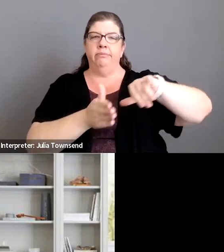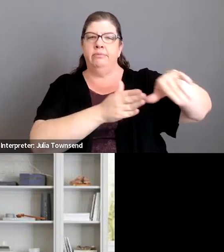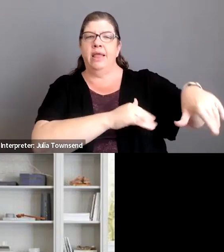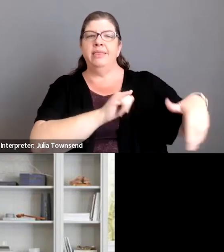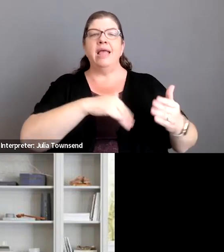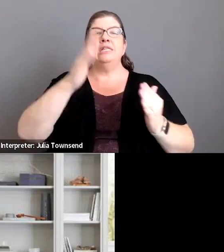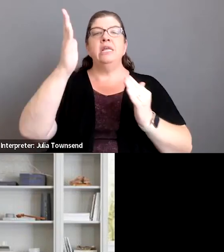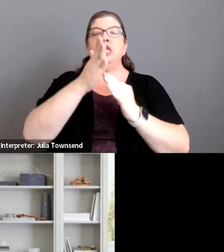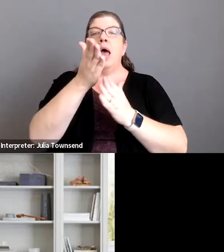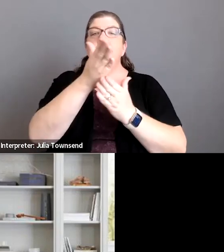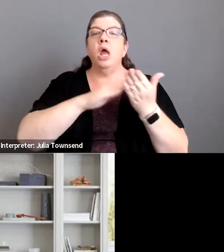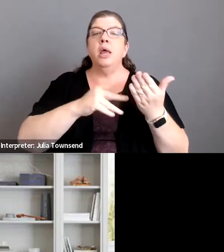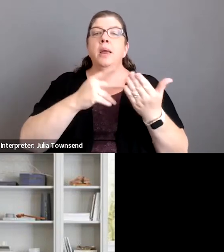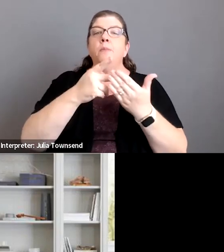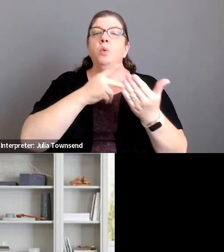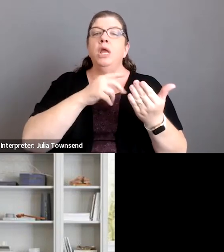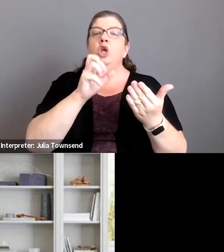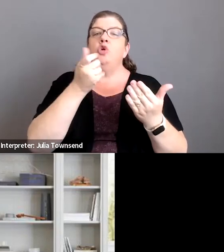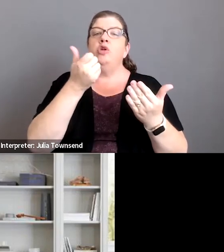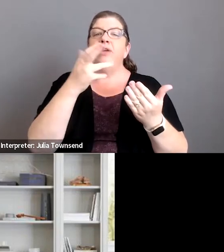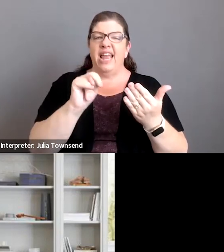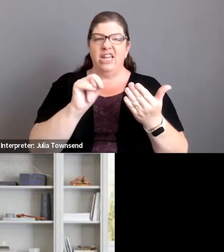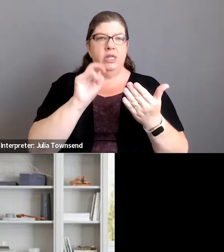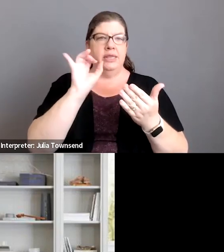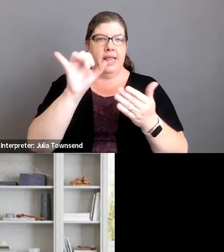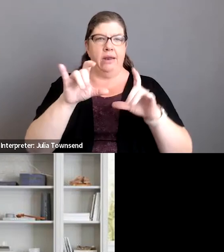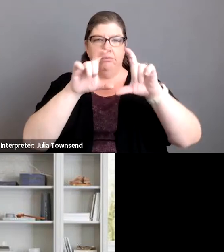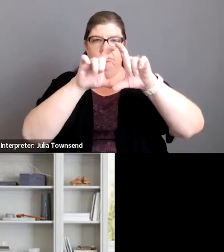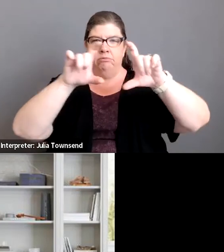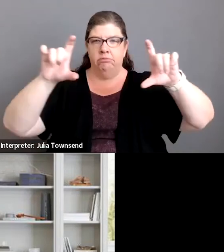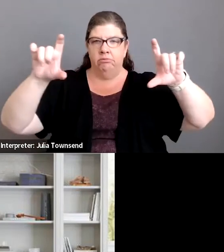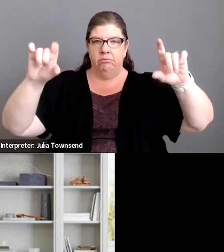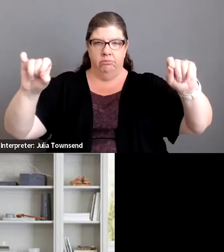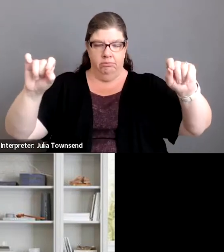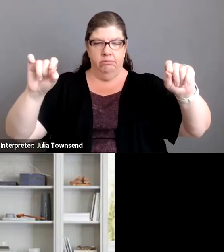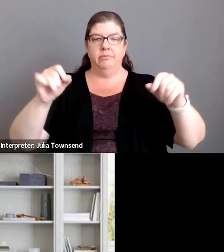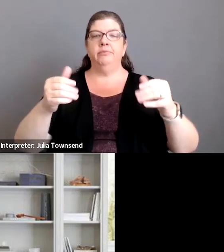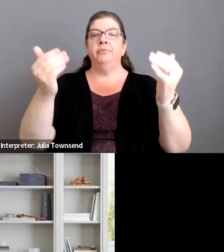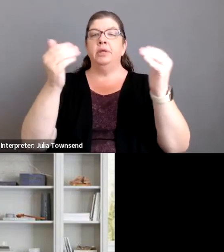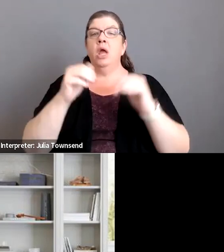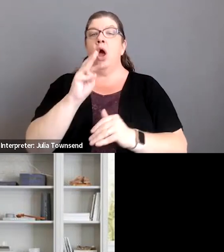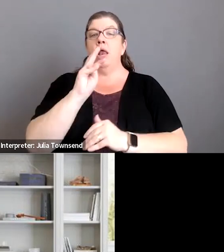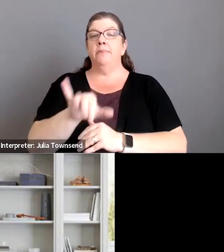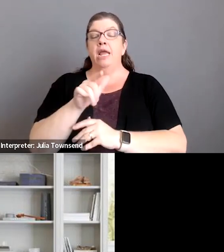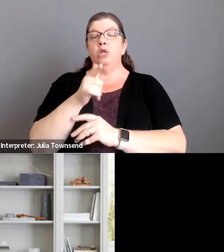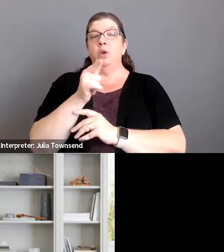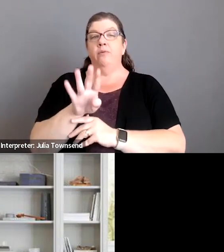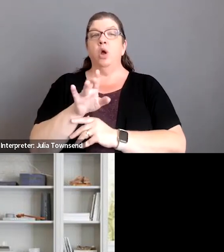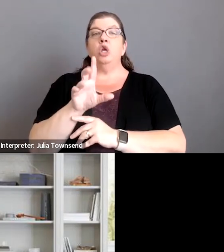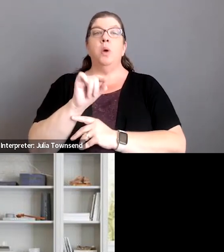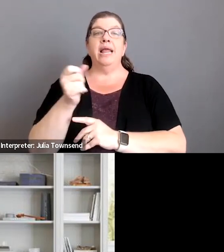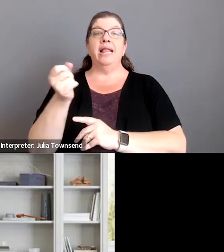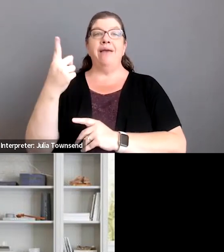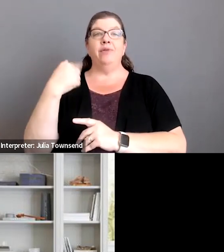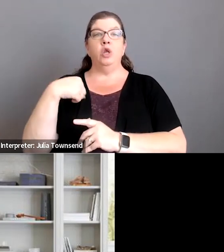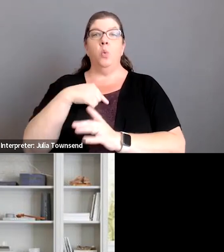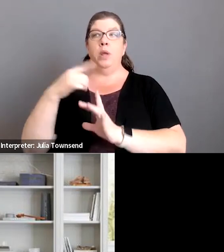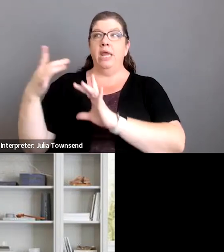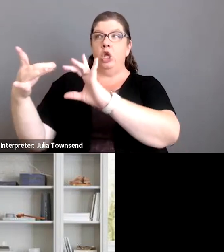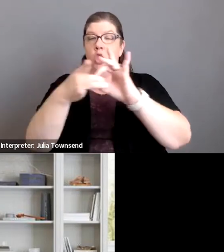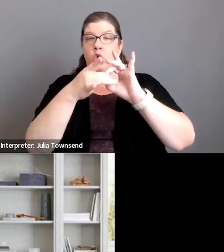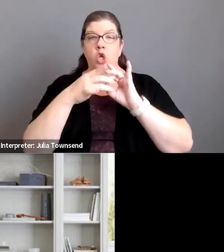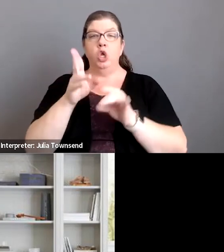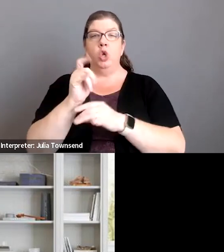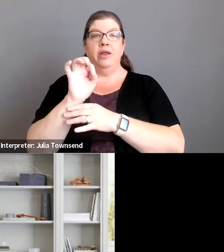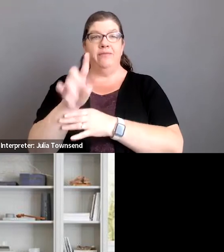top section under pre-unification and then may 24th 2011 we unified which meant that